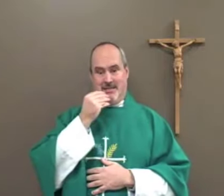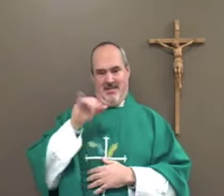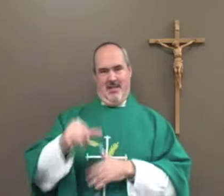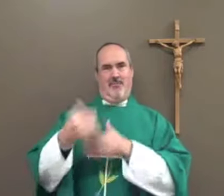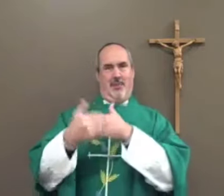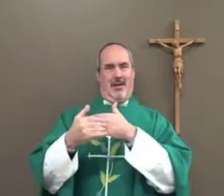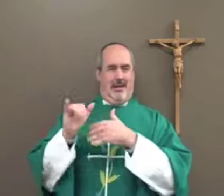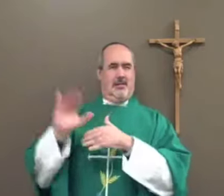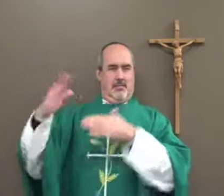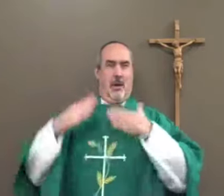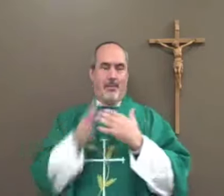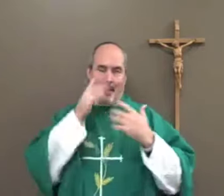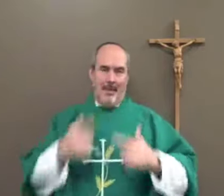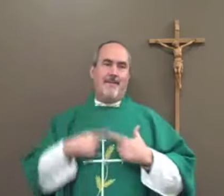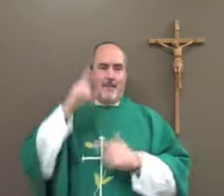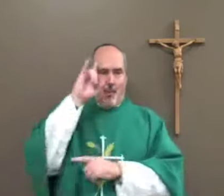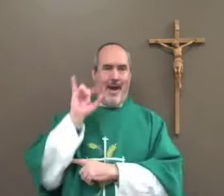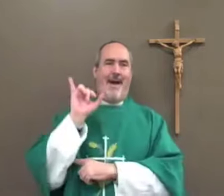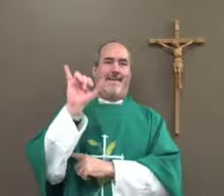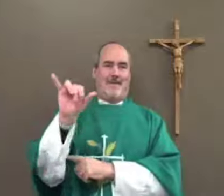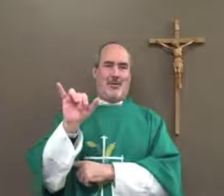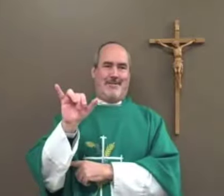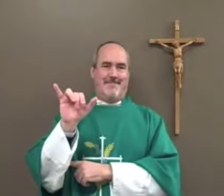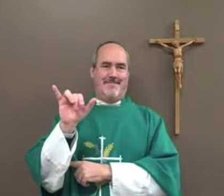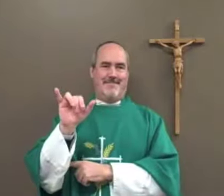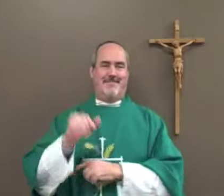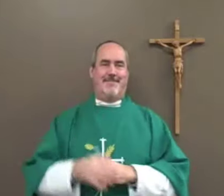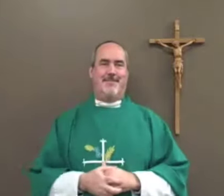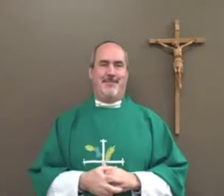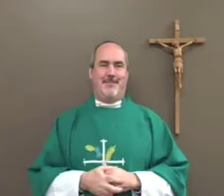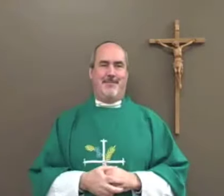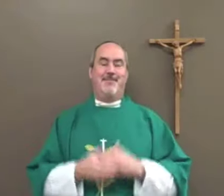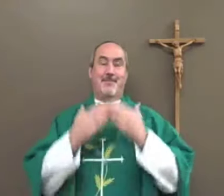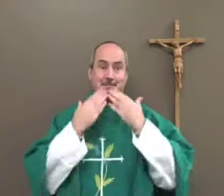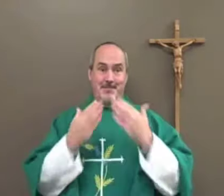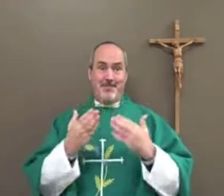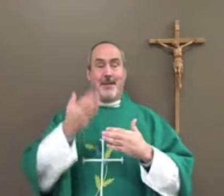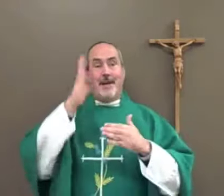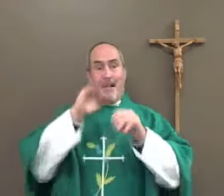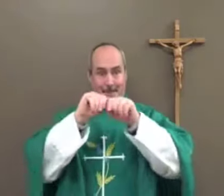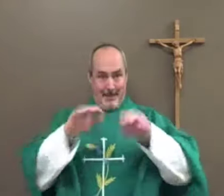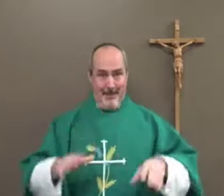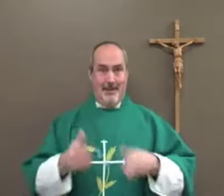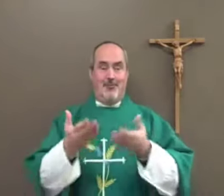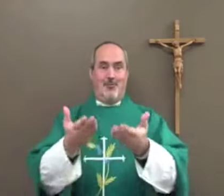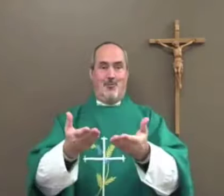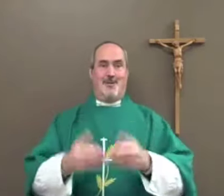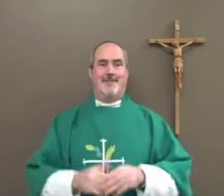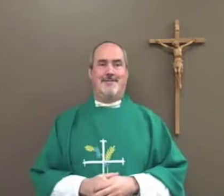that whoever eats of my body will live forever. Thank you. And God bless you.